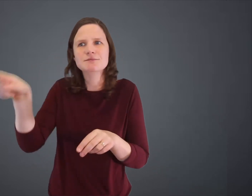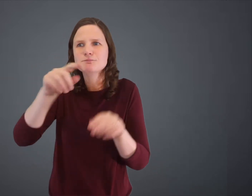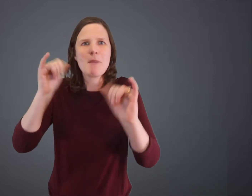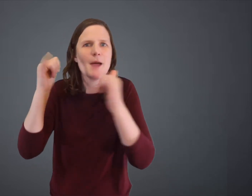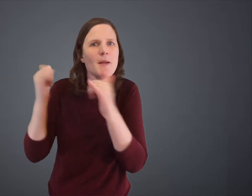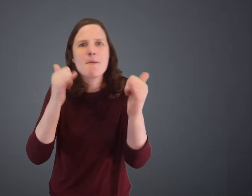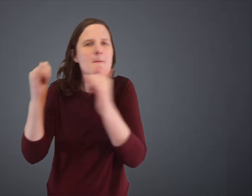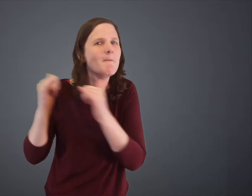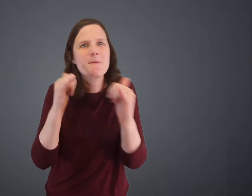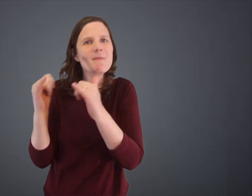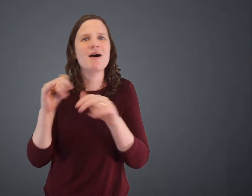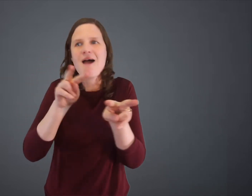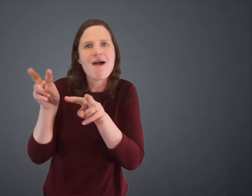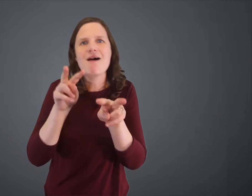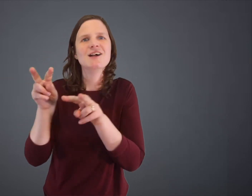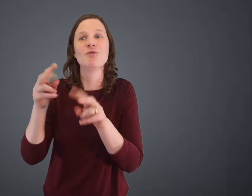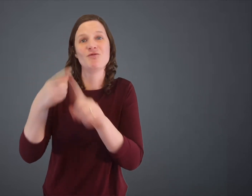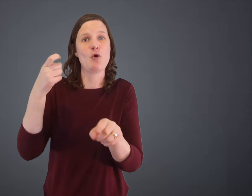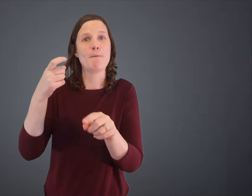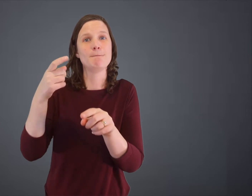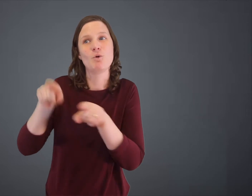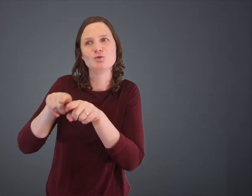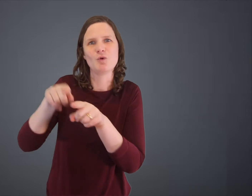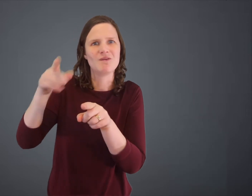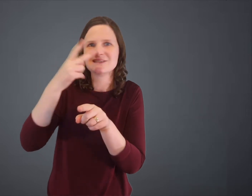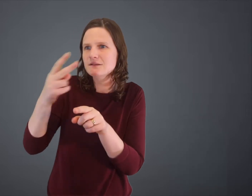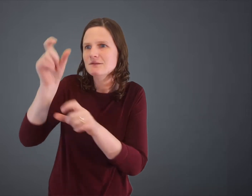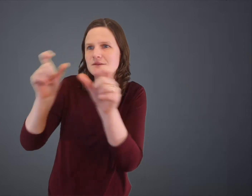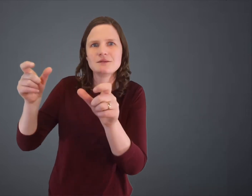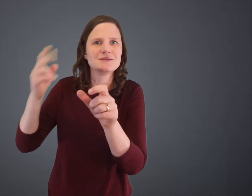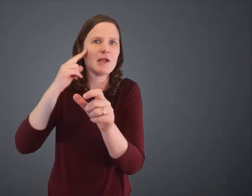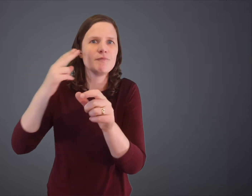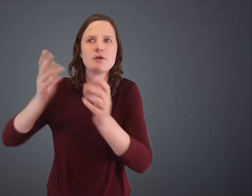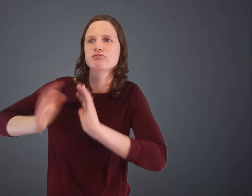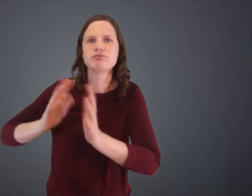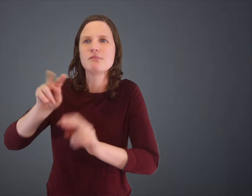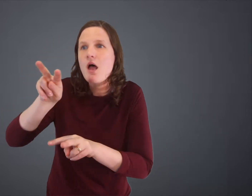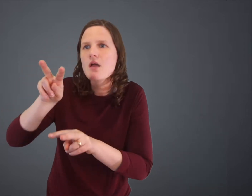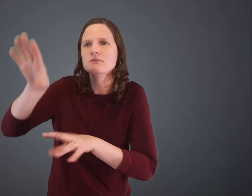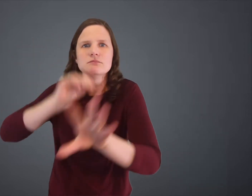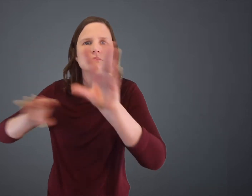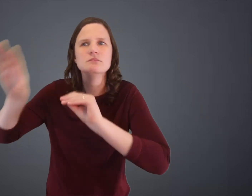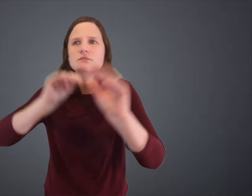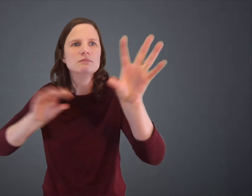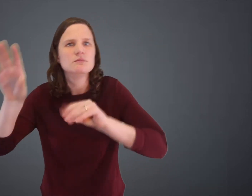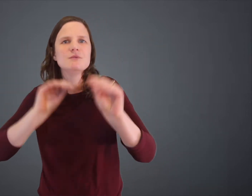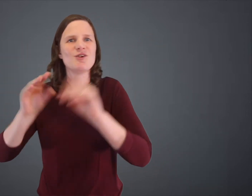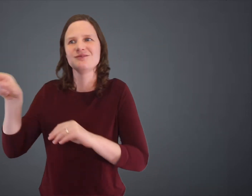them playing match after match. And also, at the same time, she was observing the deaf players using sign language,